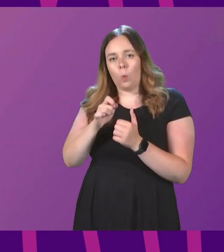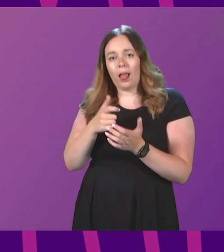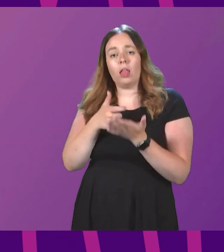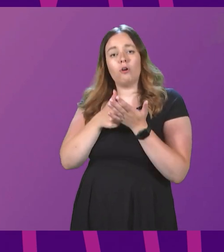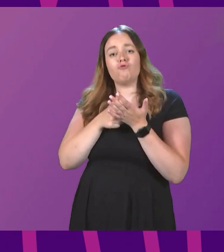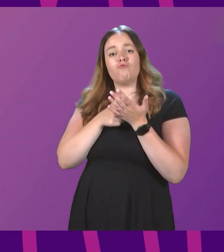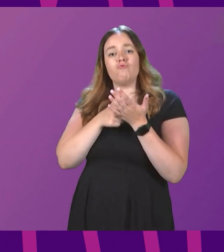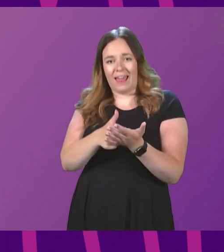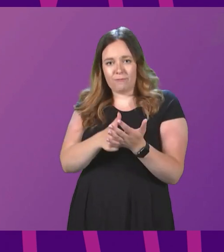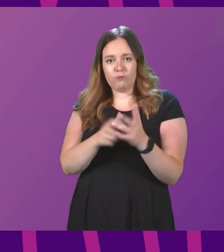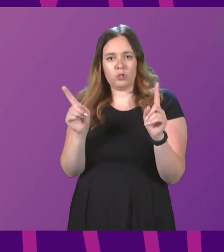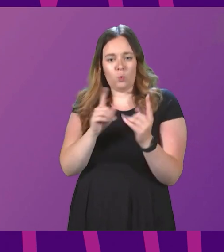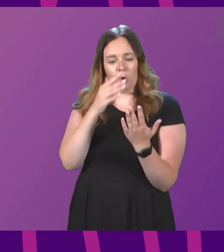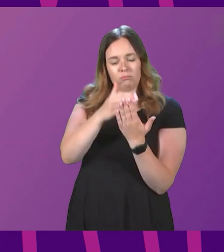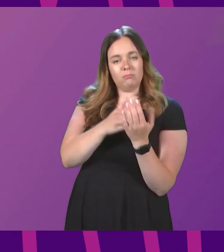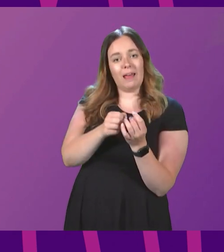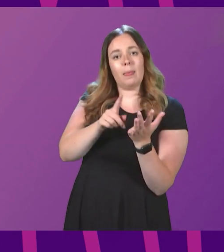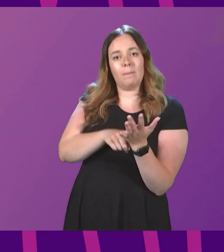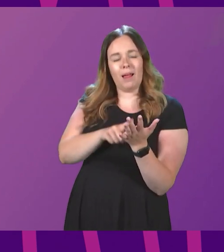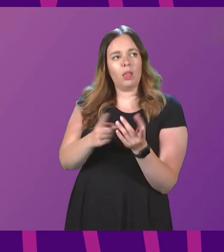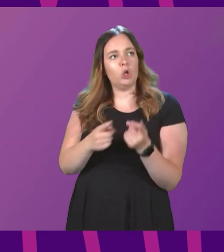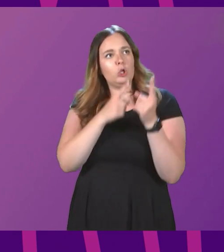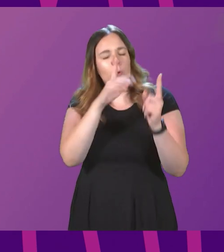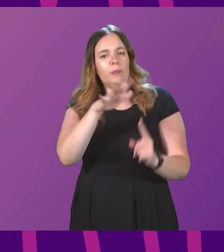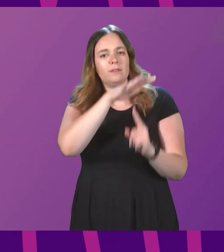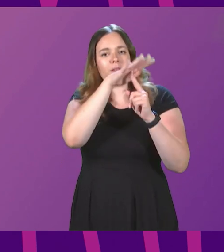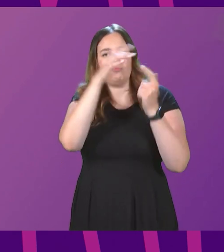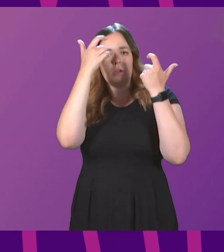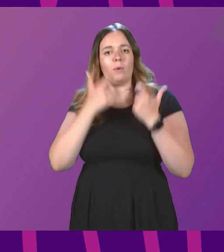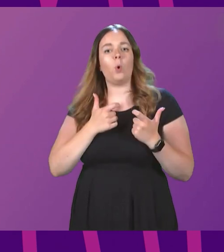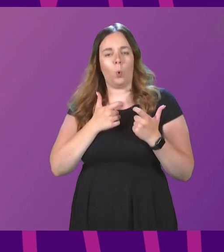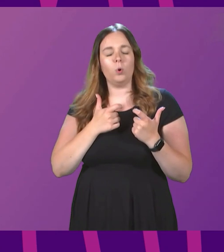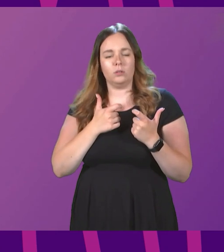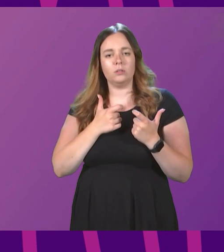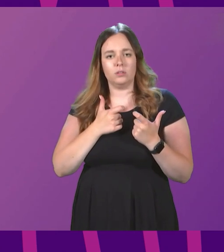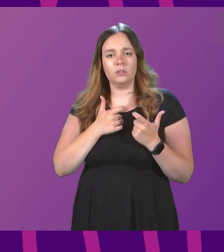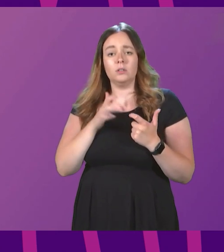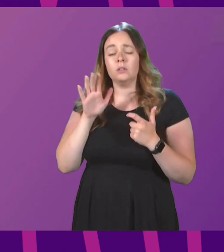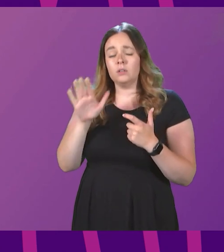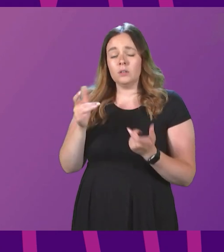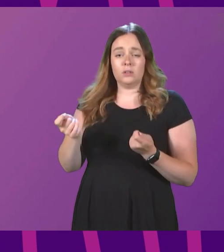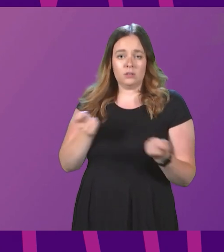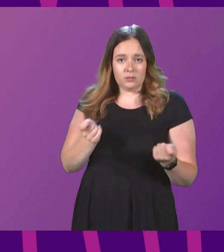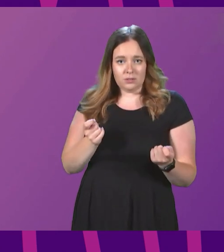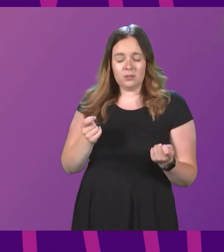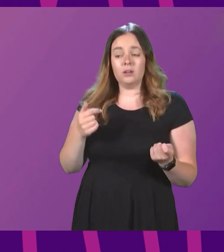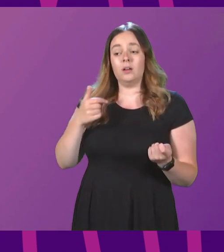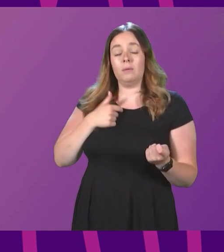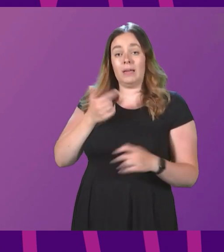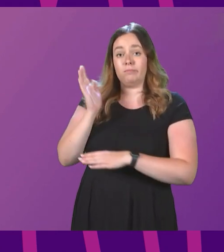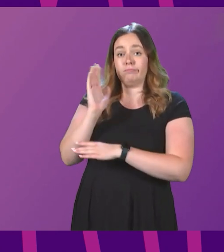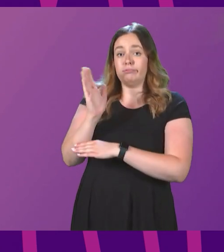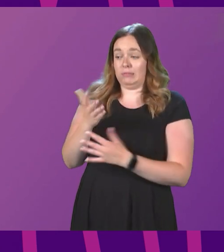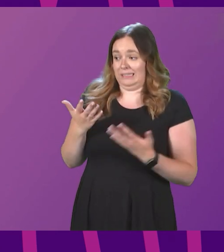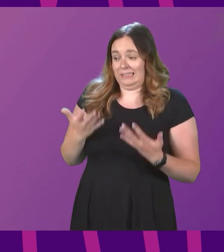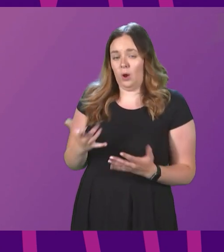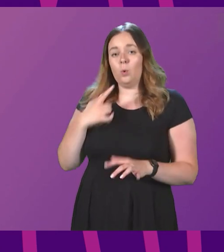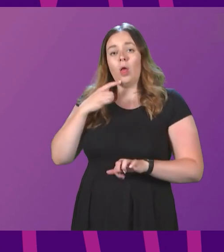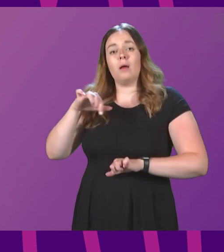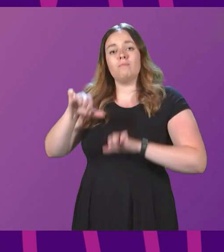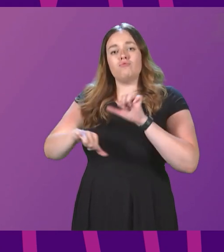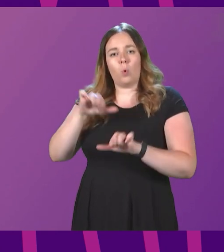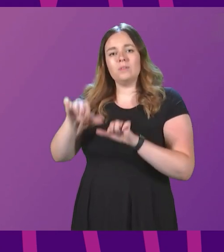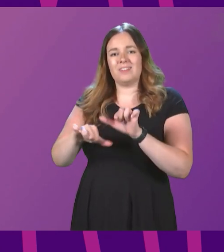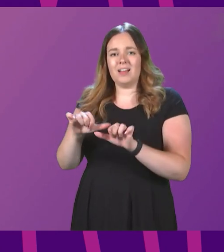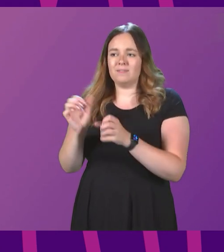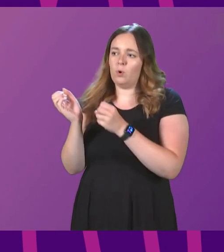of the provisions in the bill to the Supreme Court. Indeed, presiding officer, as I speak, the process for serving